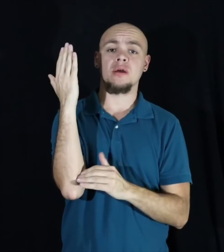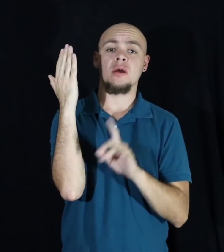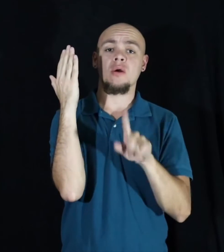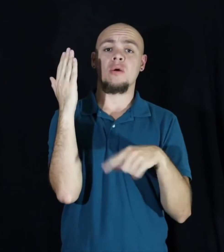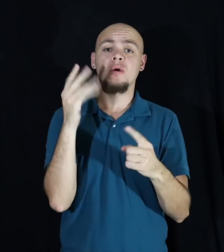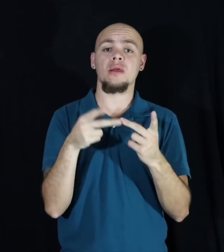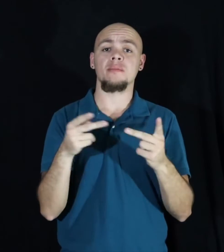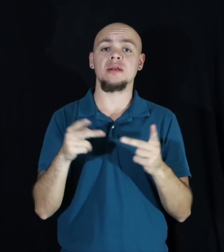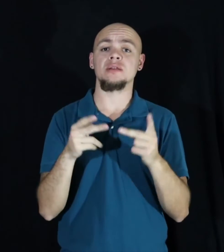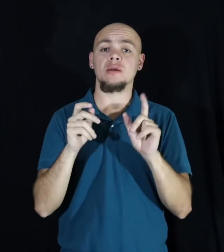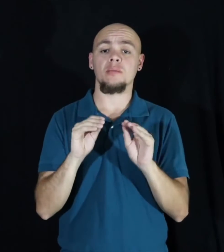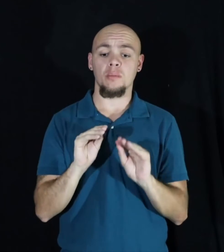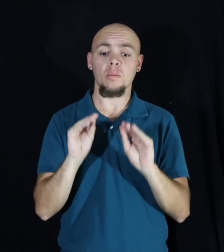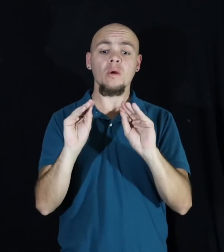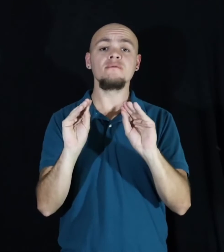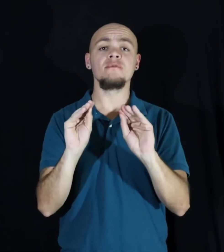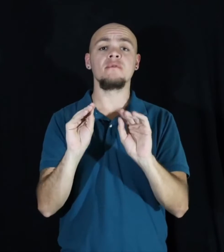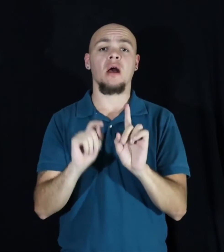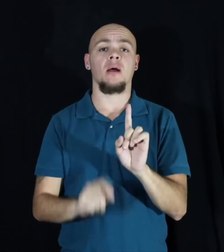up.